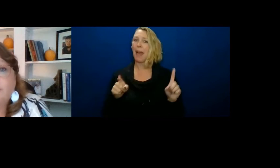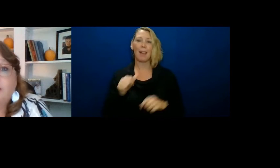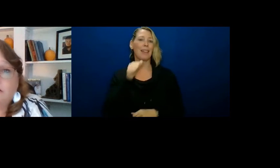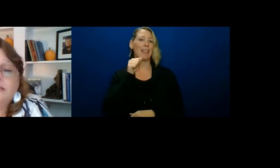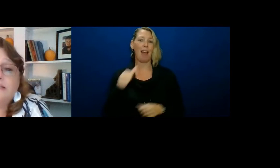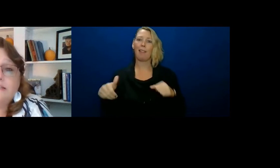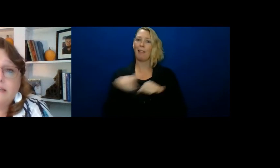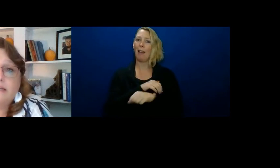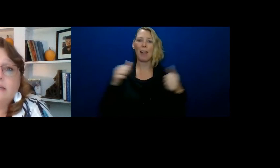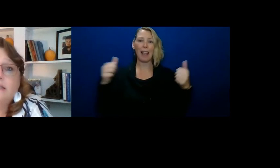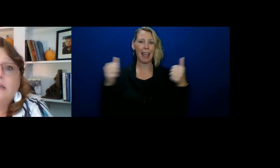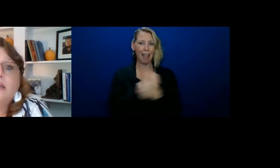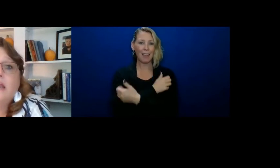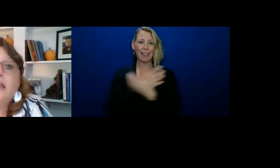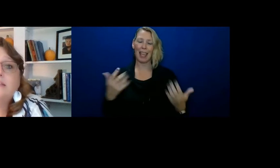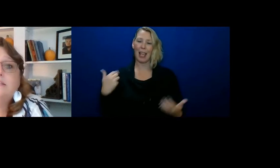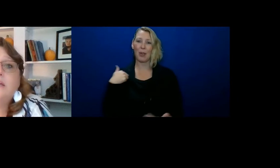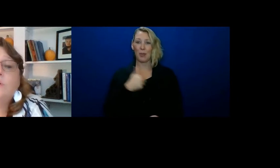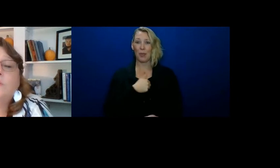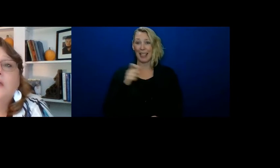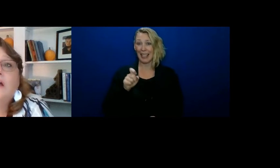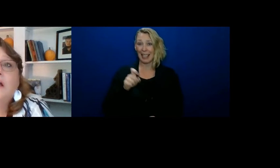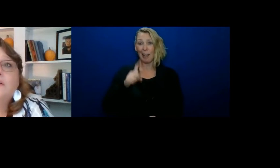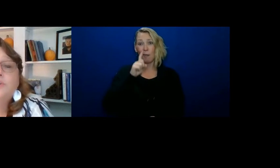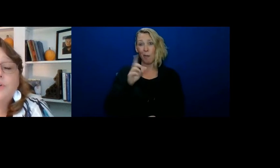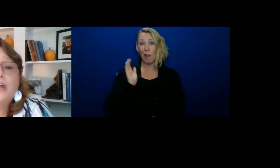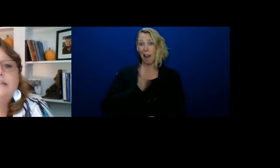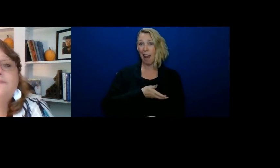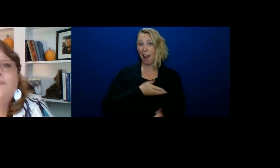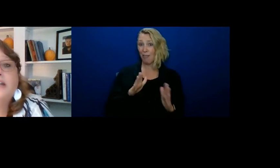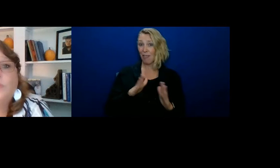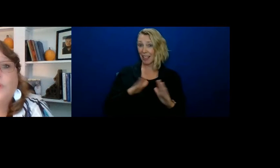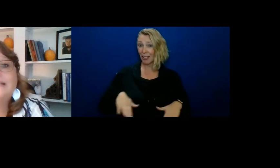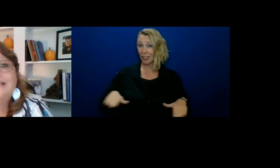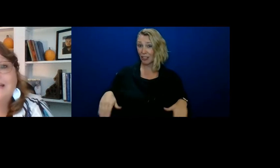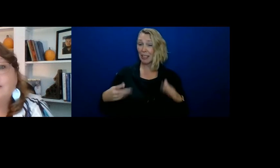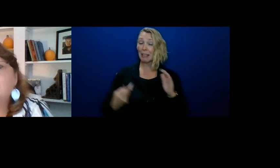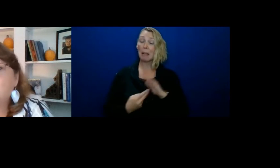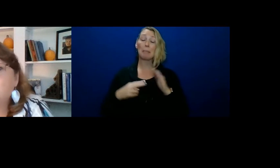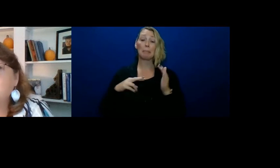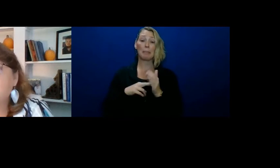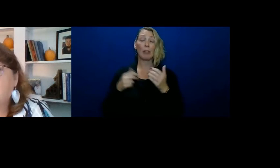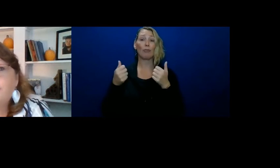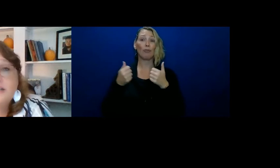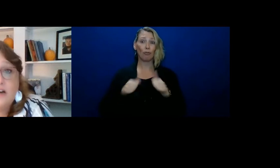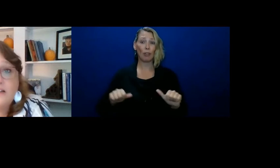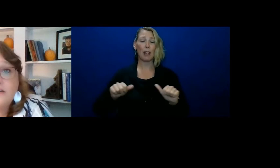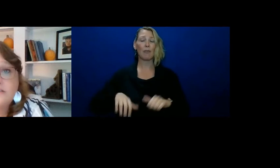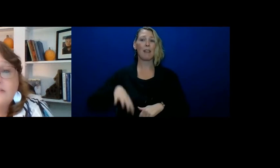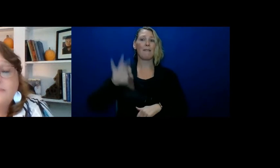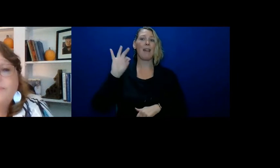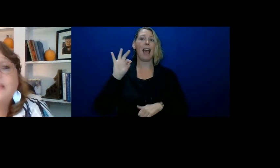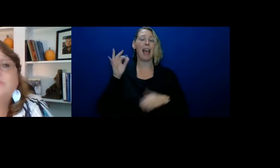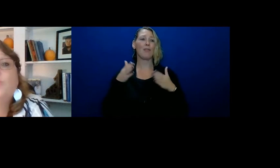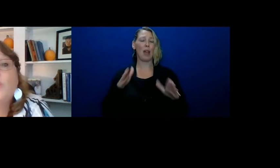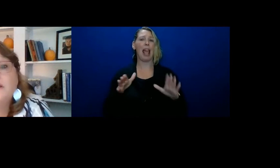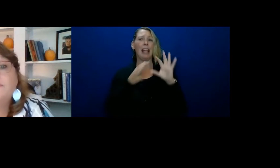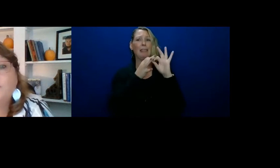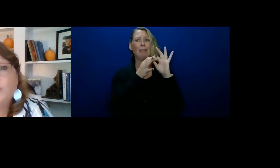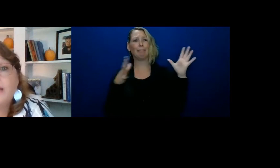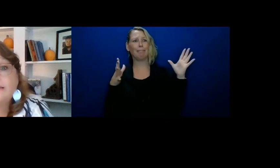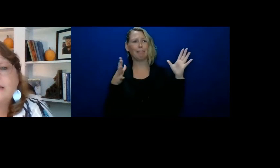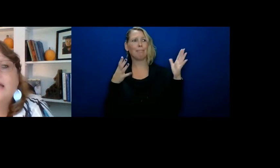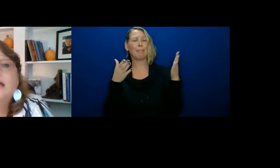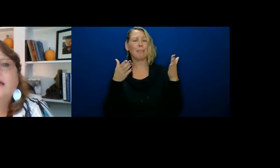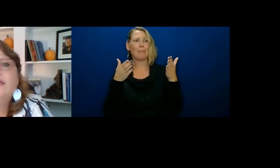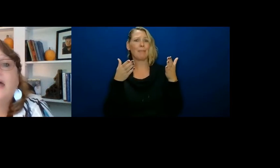cover everything our kids need. And so trying to find ways to get the strings off the dollars is one